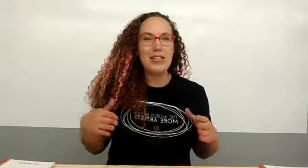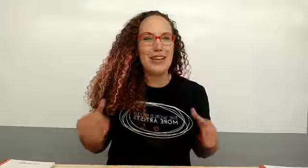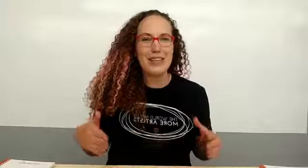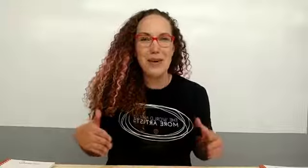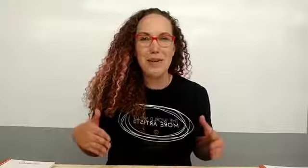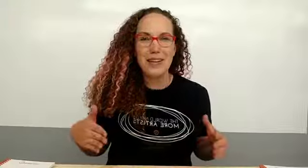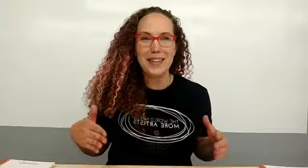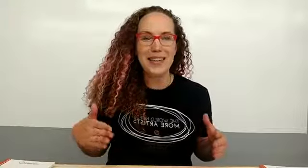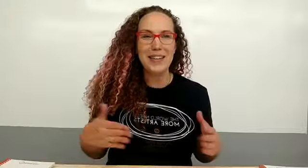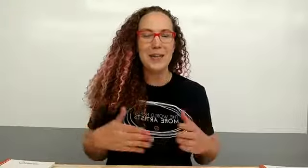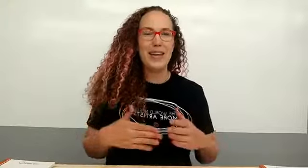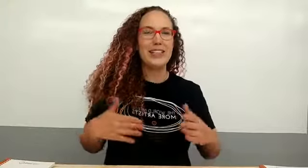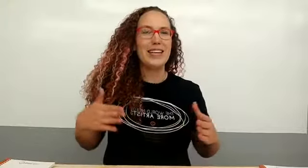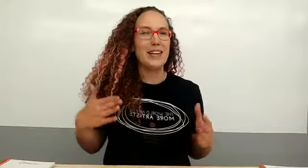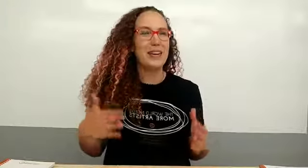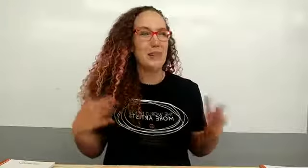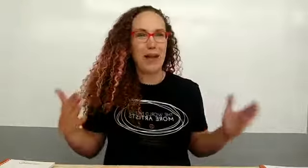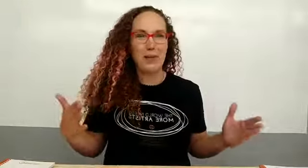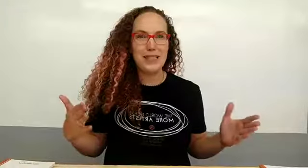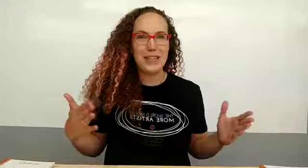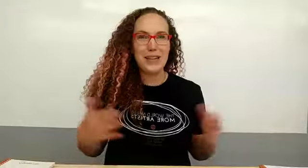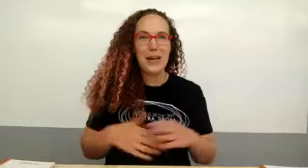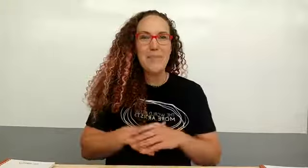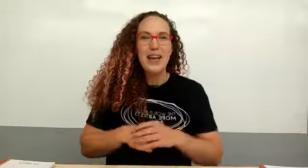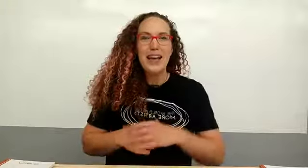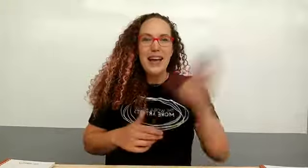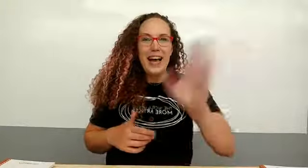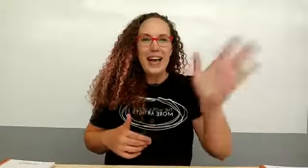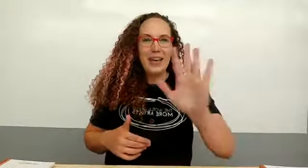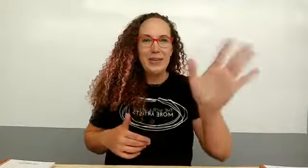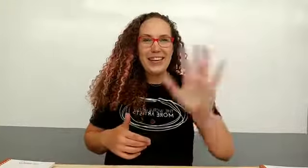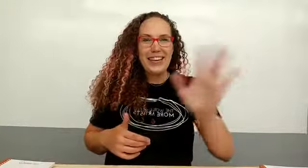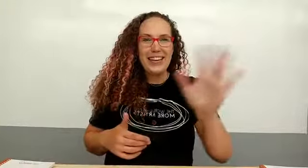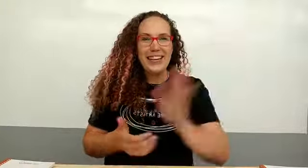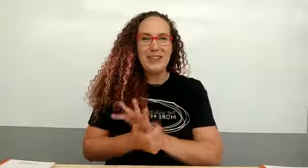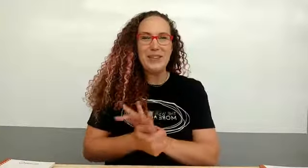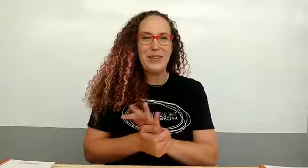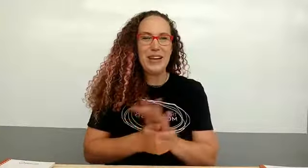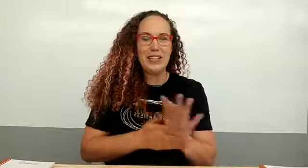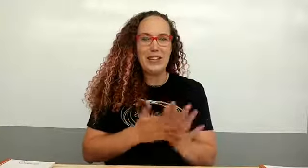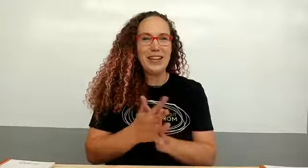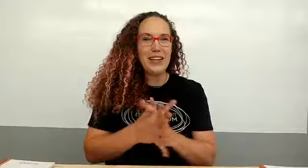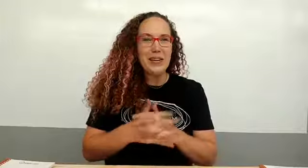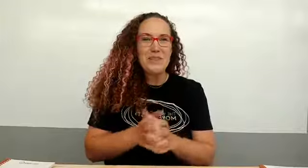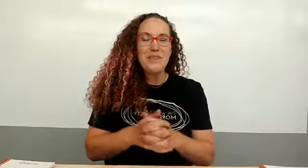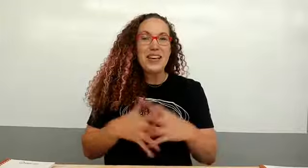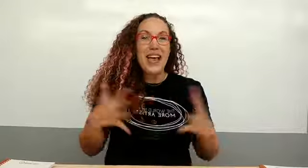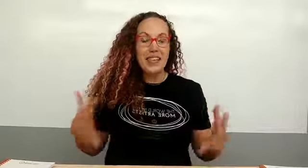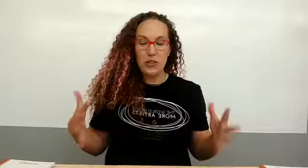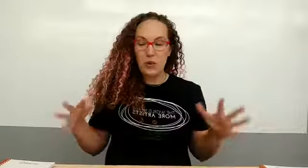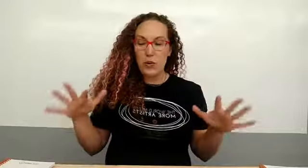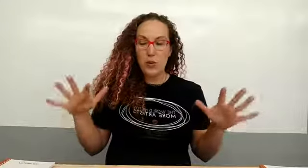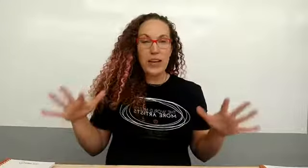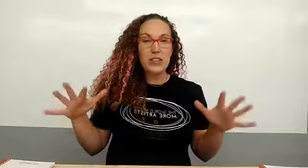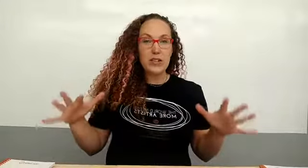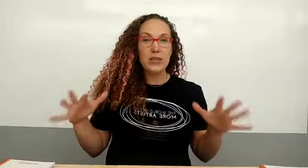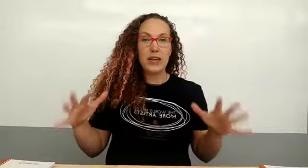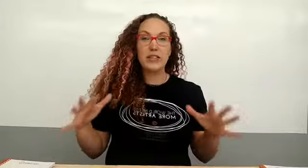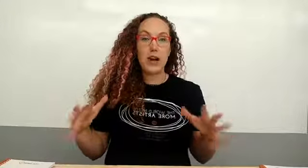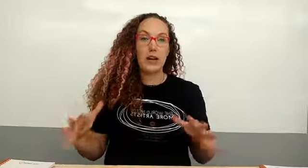just opened our second location here in the Flatwoods area hi Whitney so glad you're here and so we do kids art